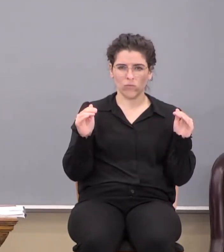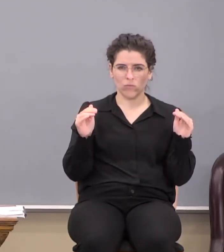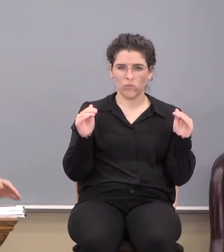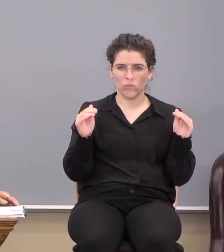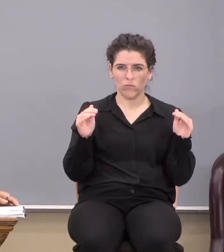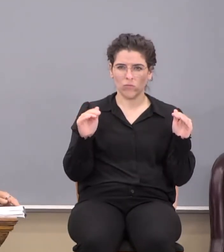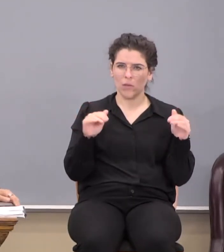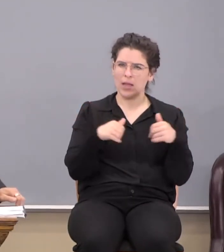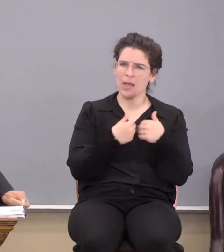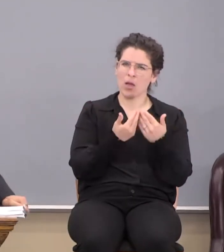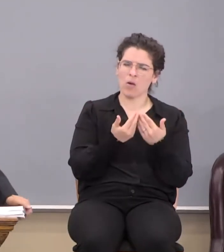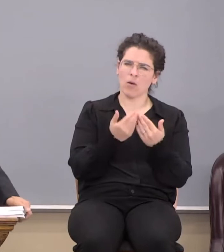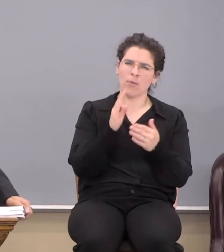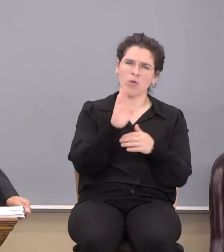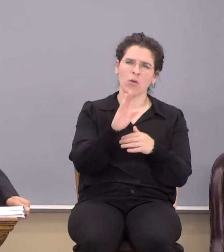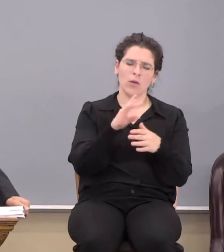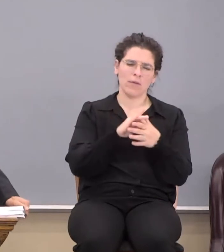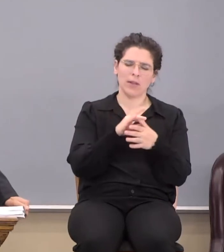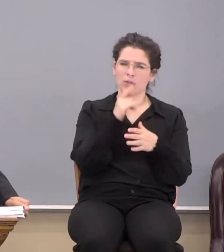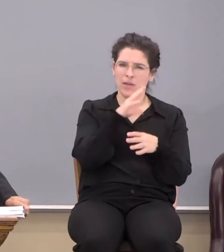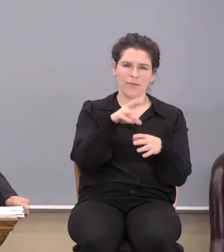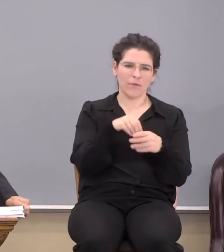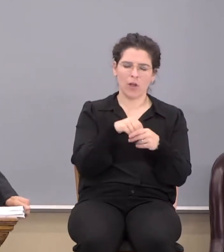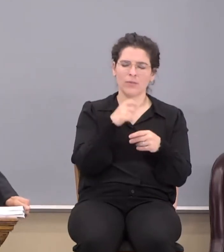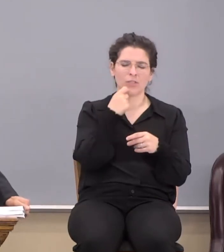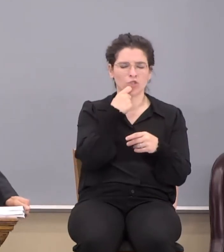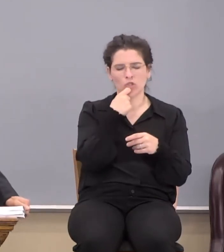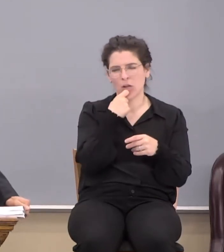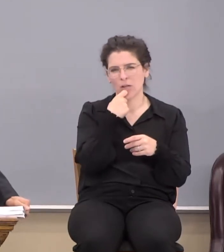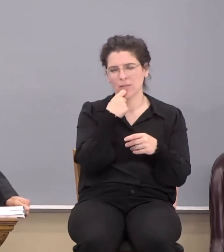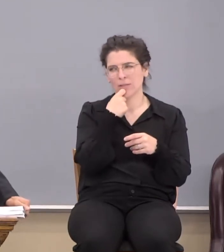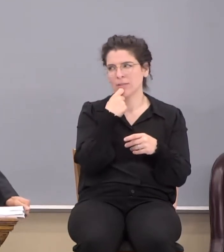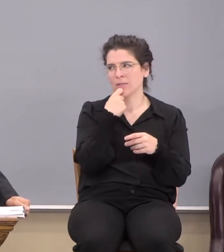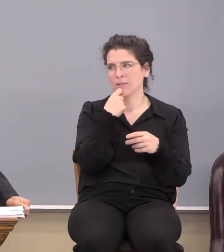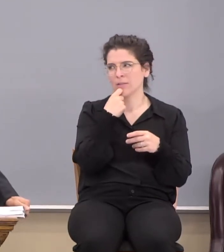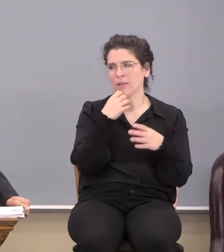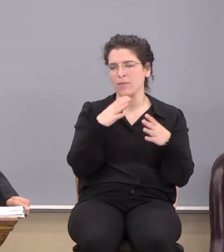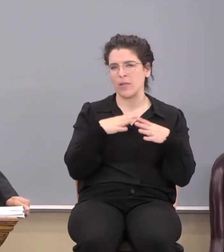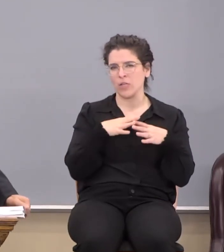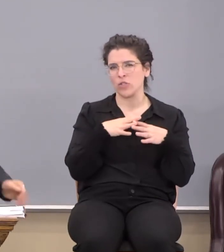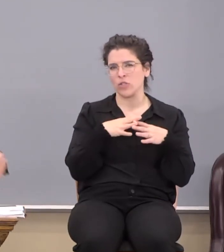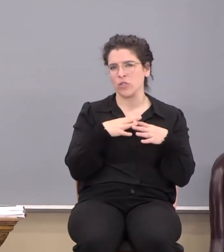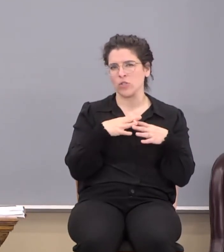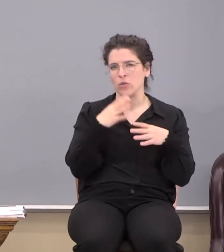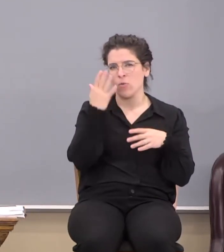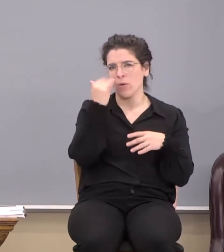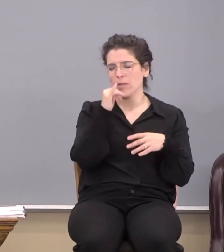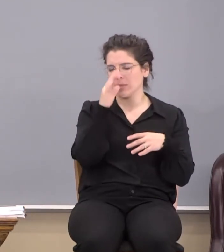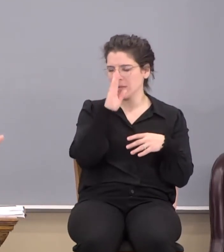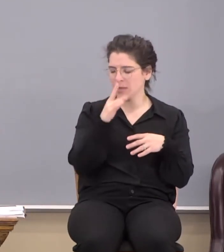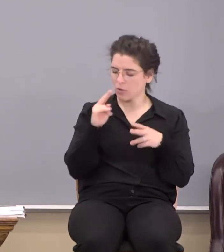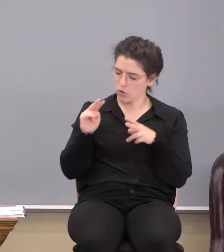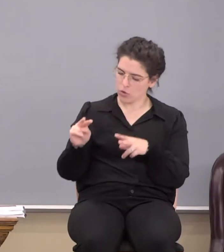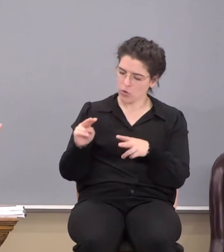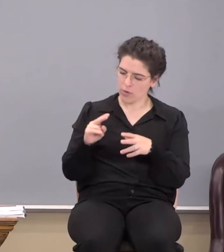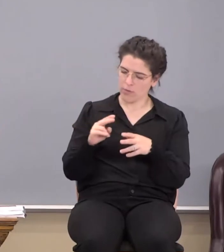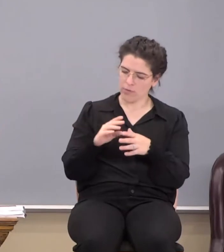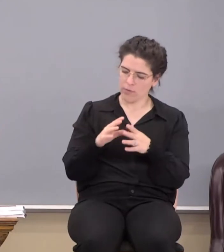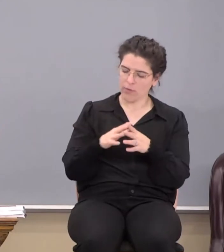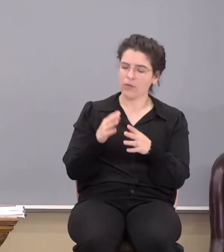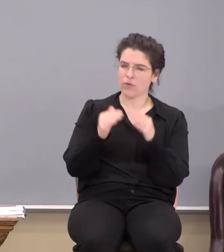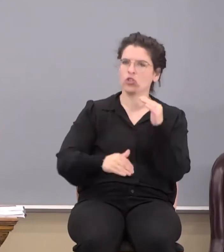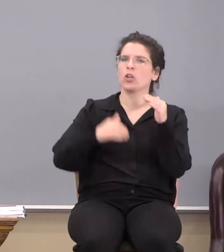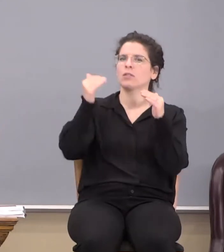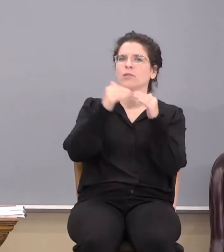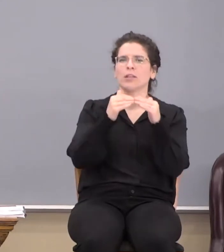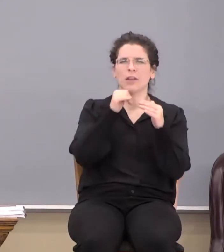How come your flesh is not involved in justification? How come God doesn't look to the flesh for your justification?